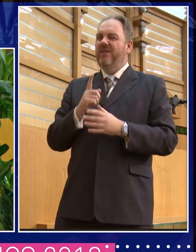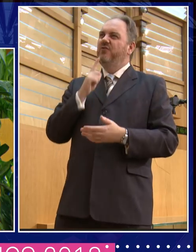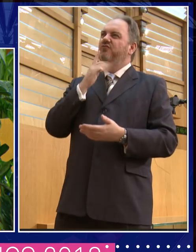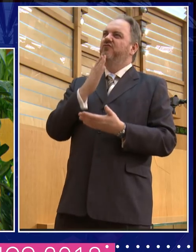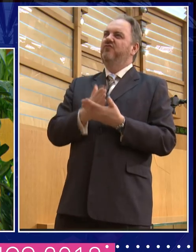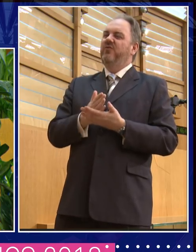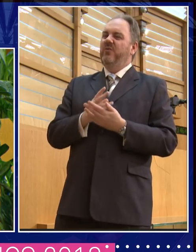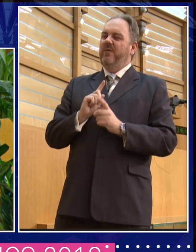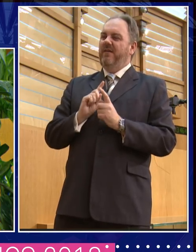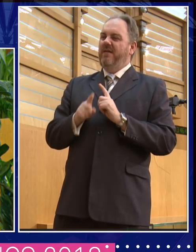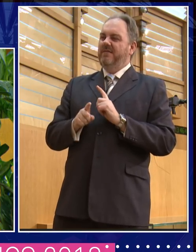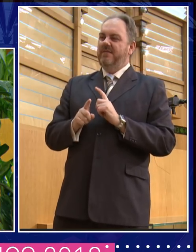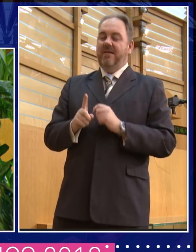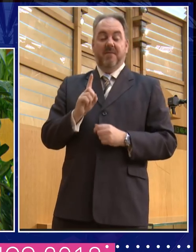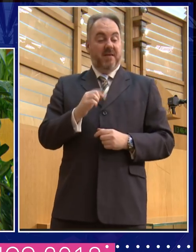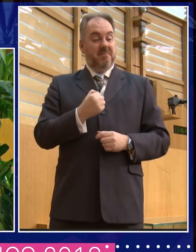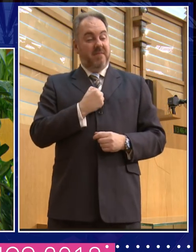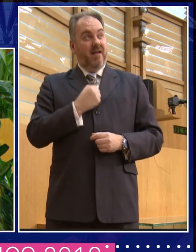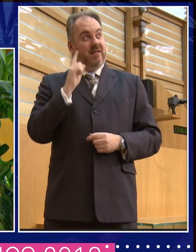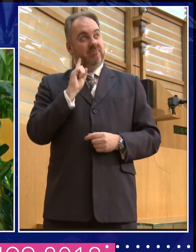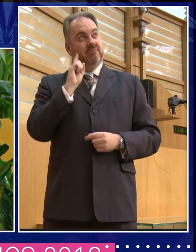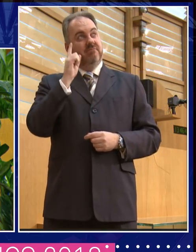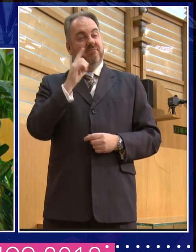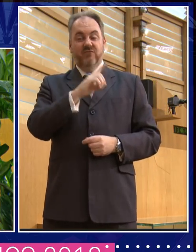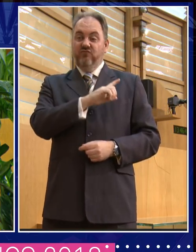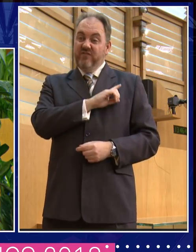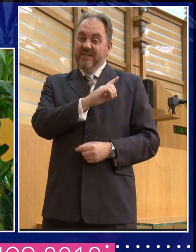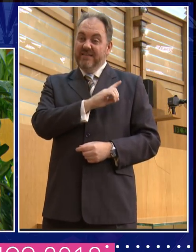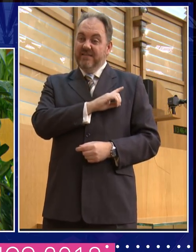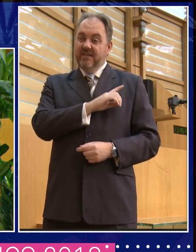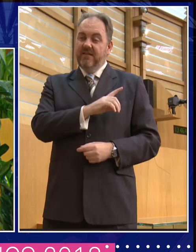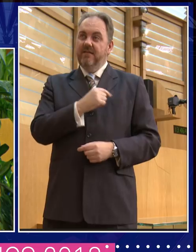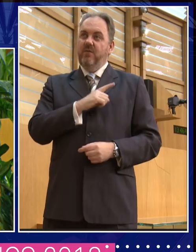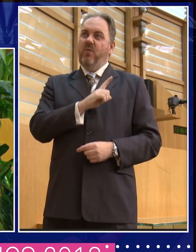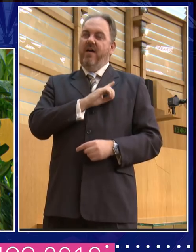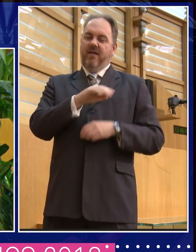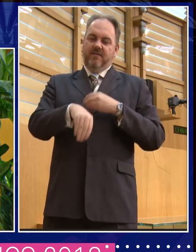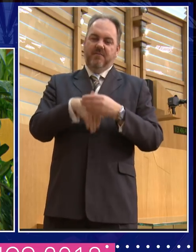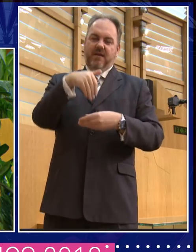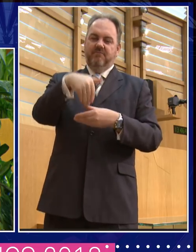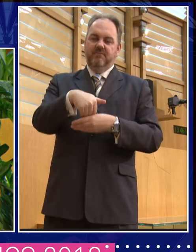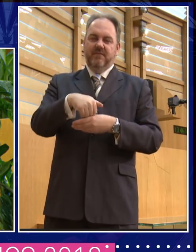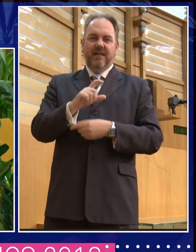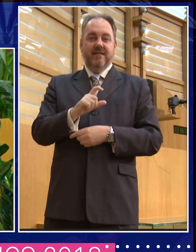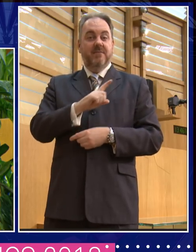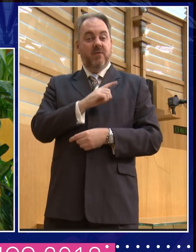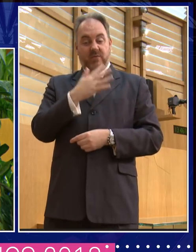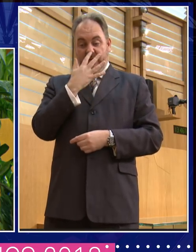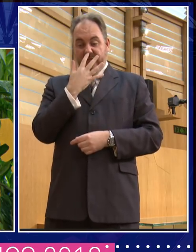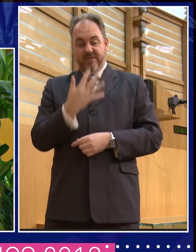But the answer that makes most sense to me and the, and what I remember goes back to when I was five, actually. And